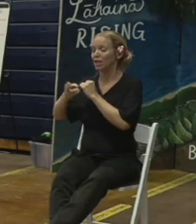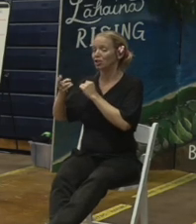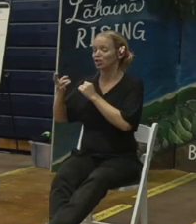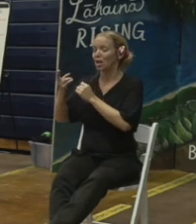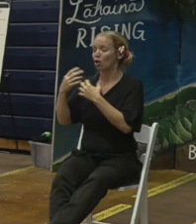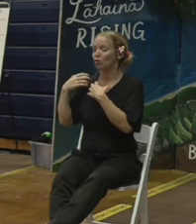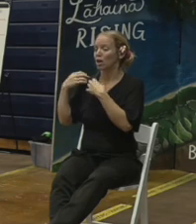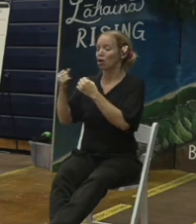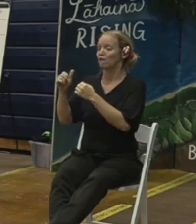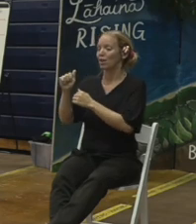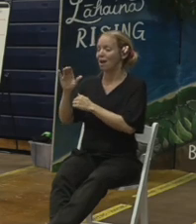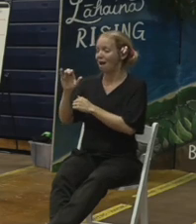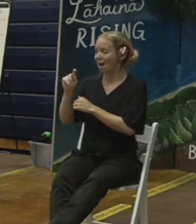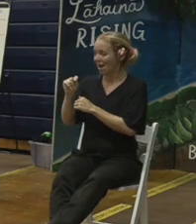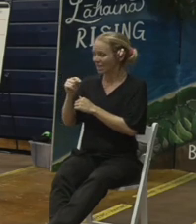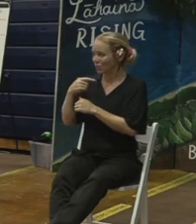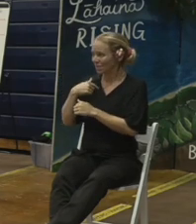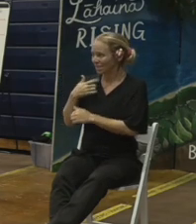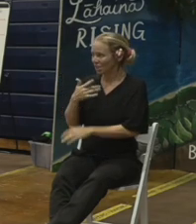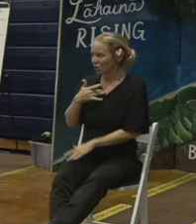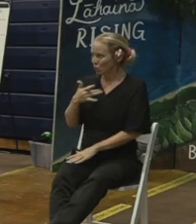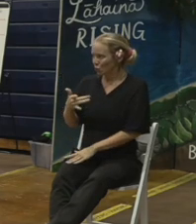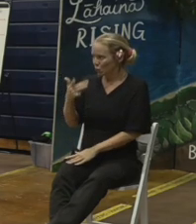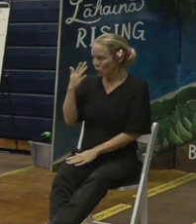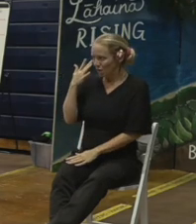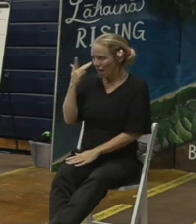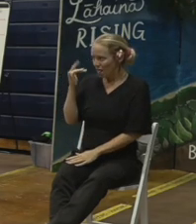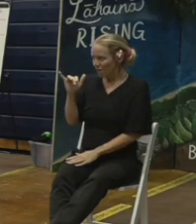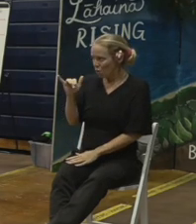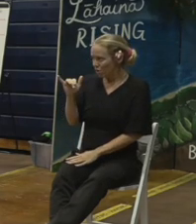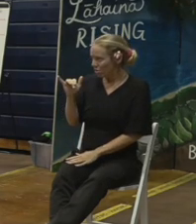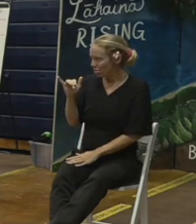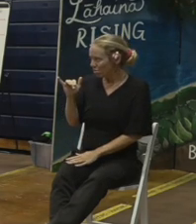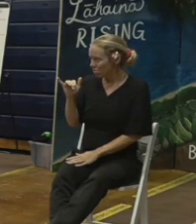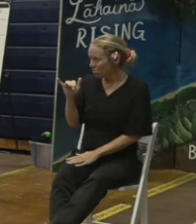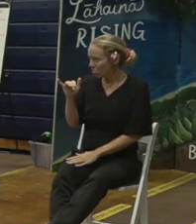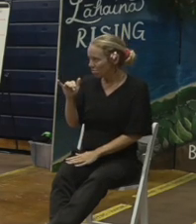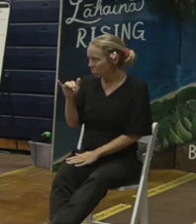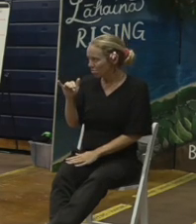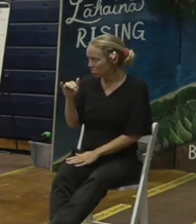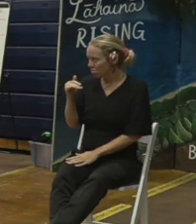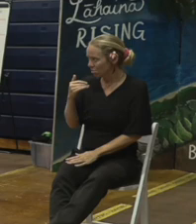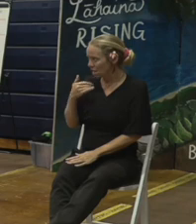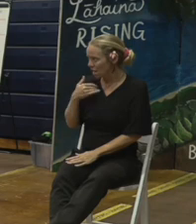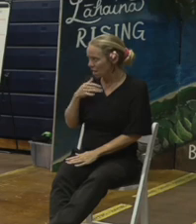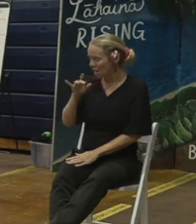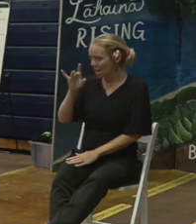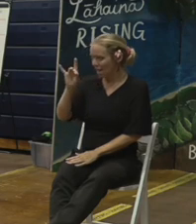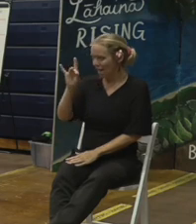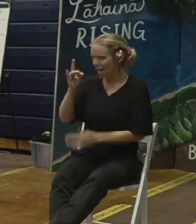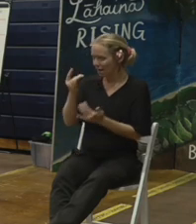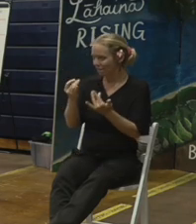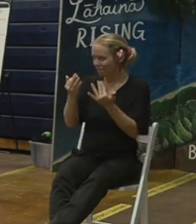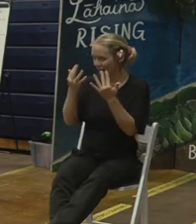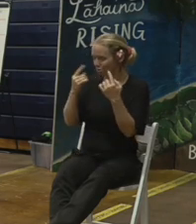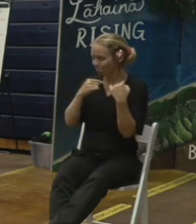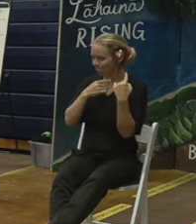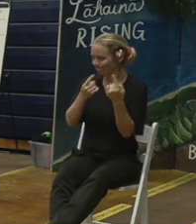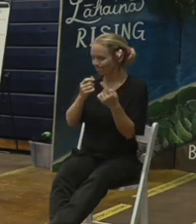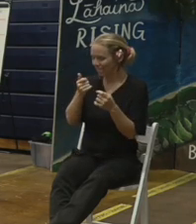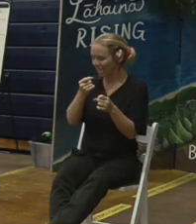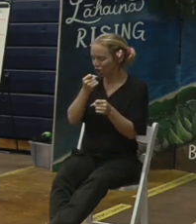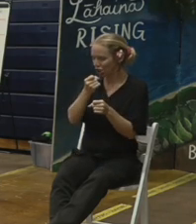you know what we're used to in California for example where we've had eight fires in the last ten years